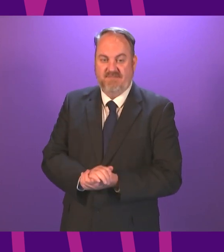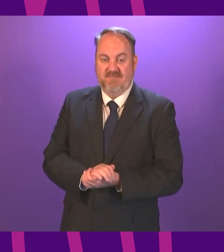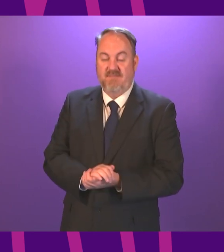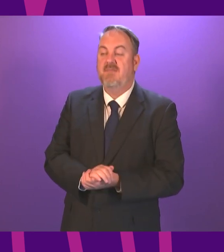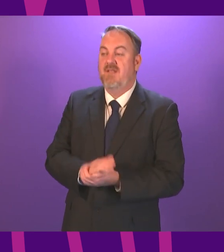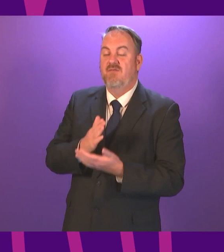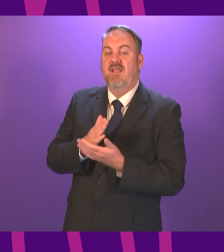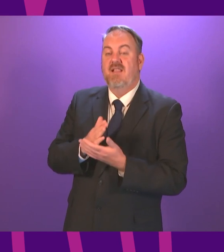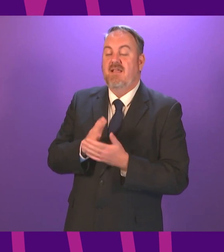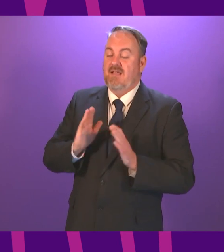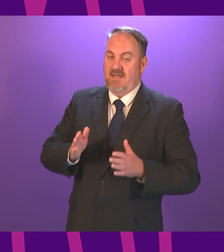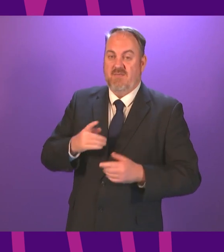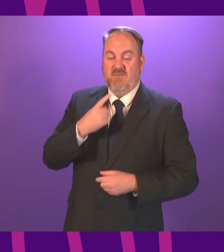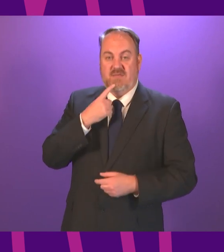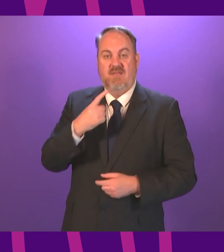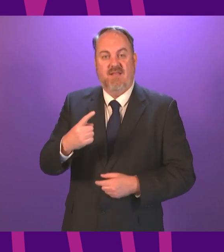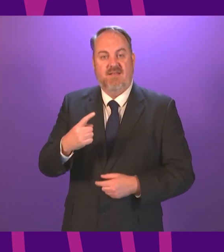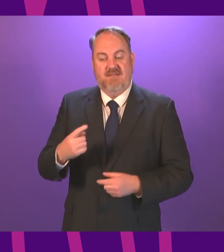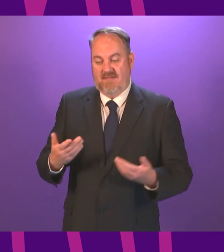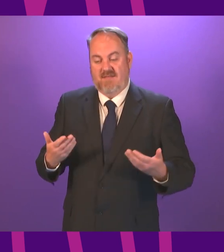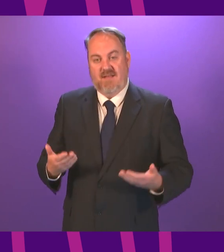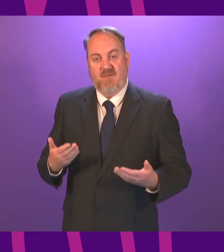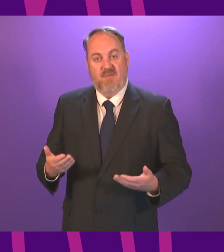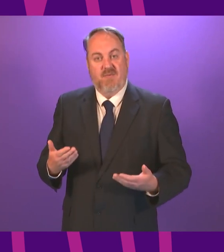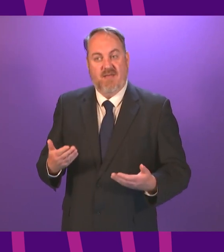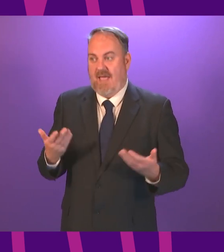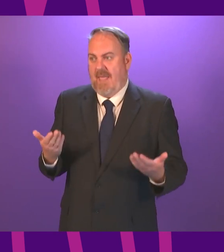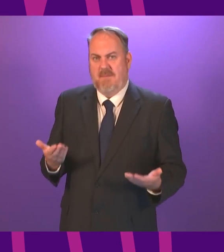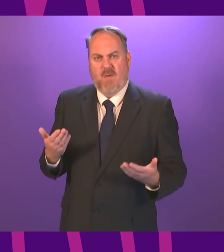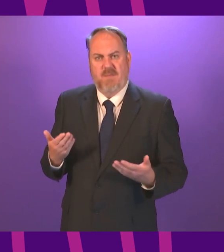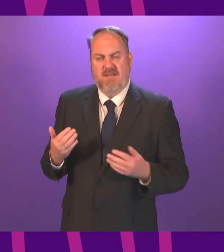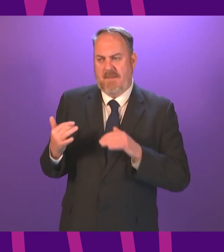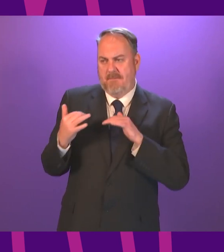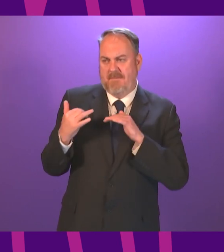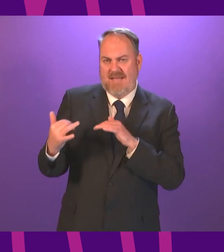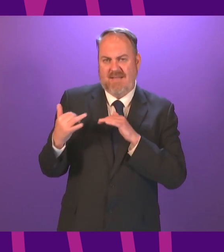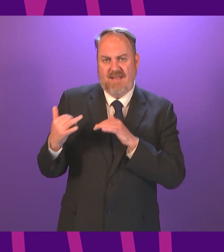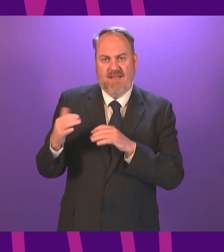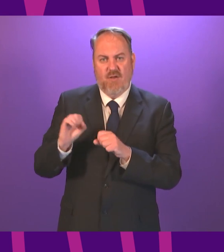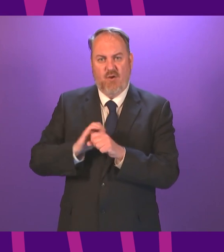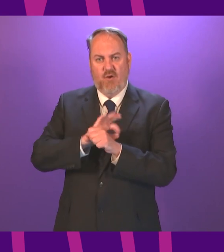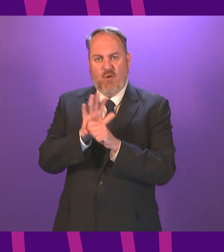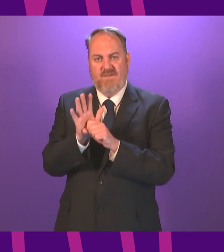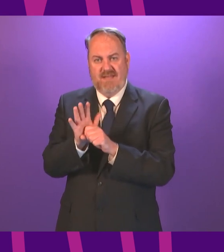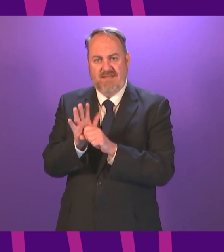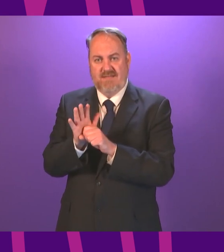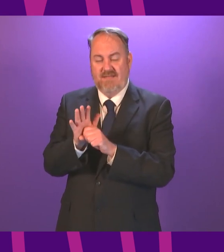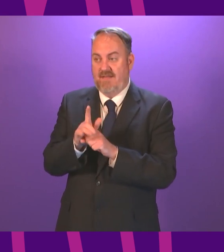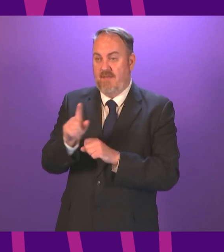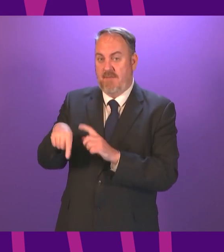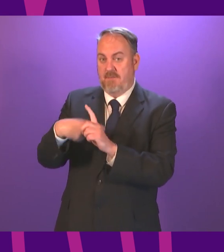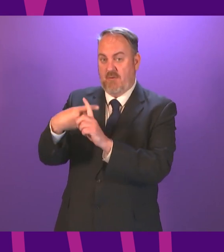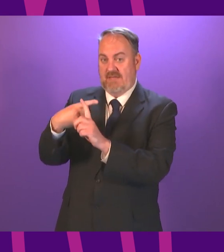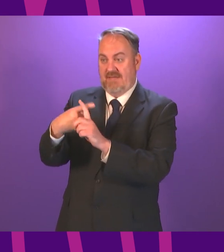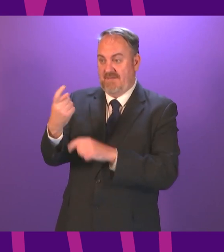assessing where we currently are as a country in our battle against Covid the light at the end of the tunnel is certainly